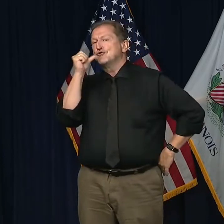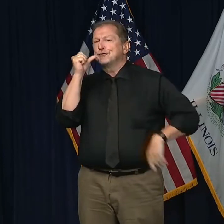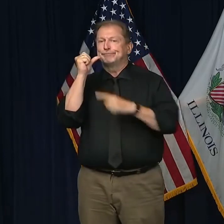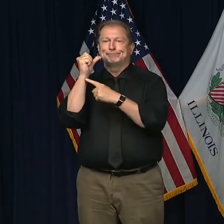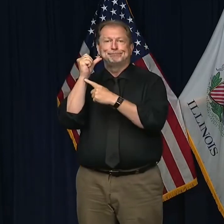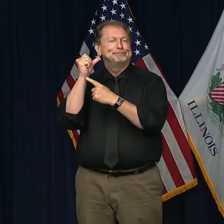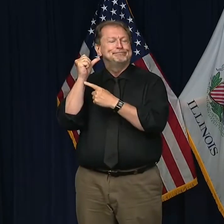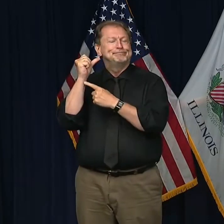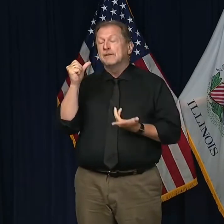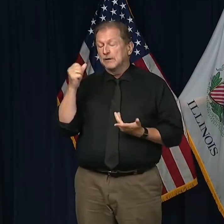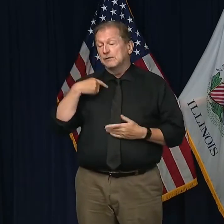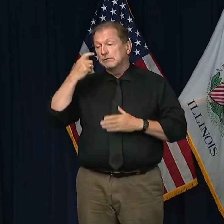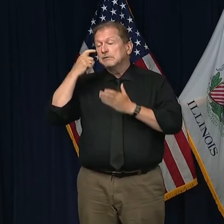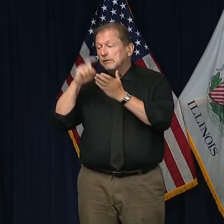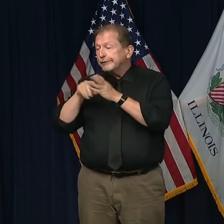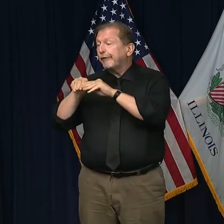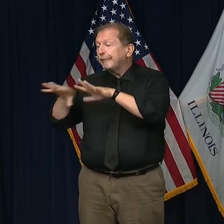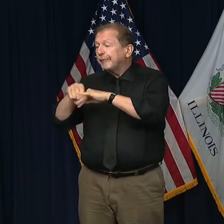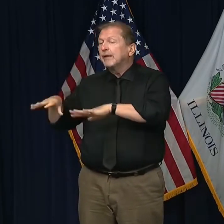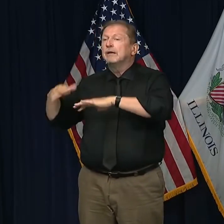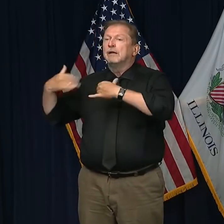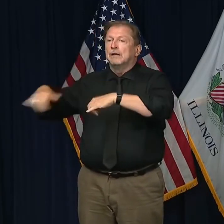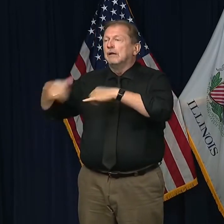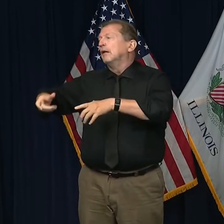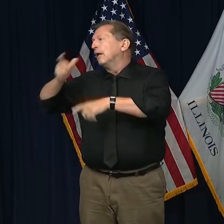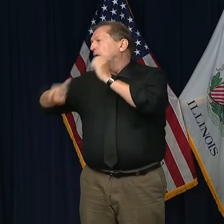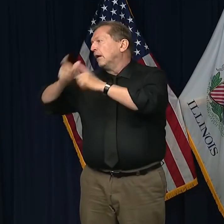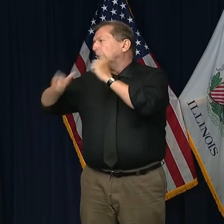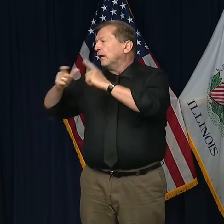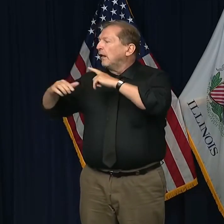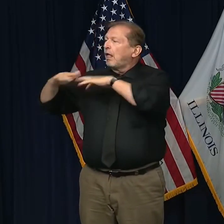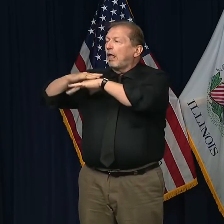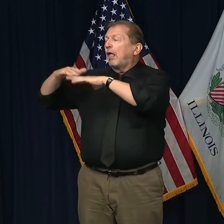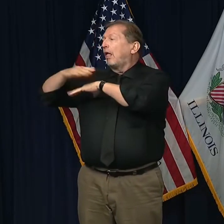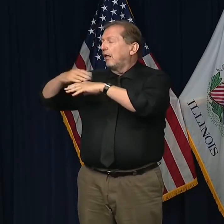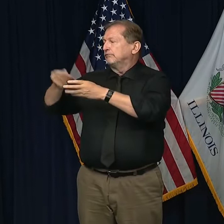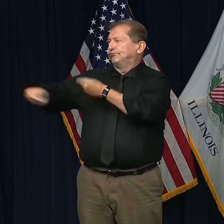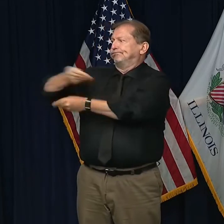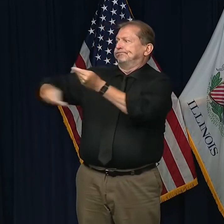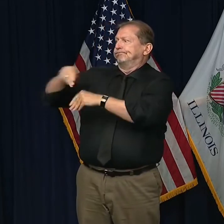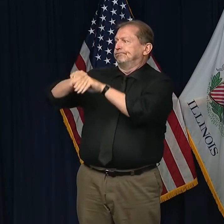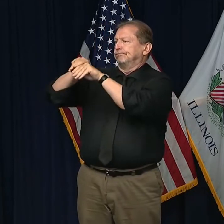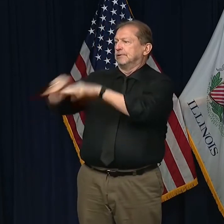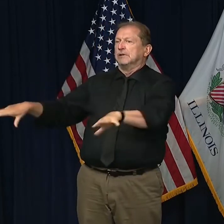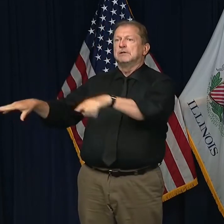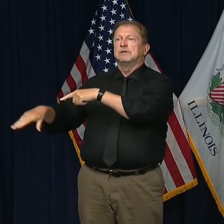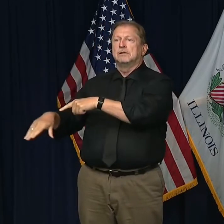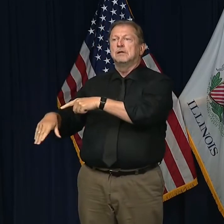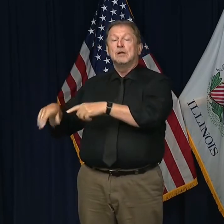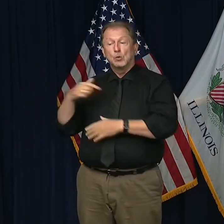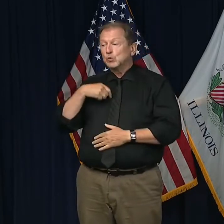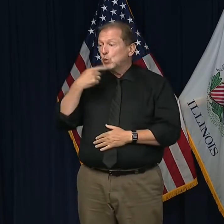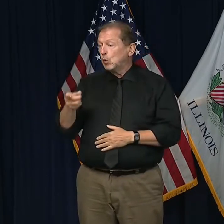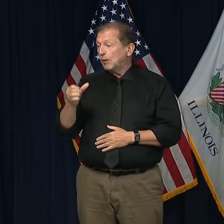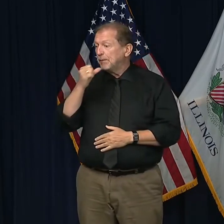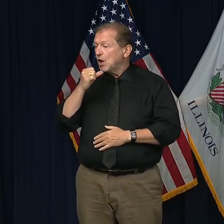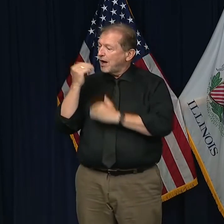where we've seen transmission where a lot of bars are not adhering to capacity limits, for example.